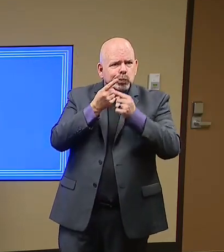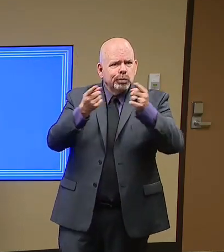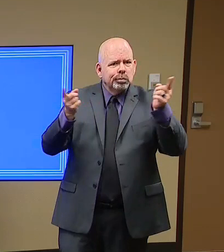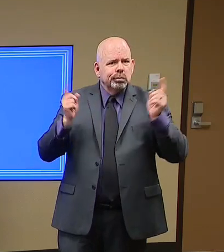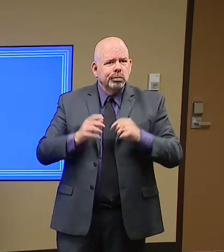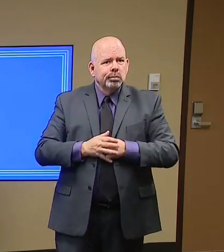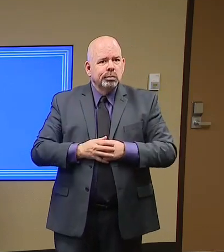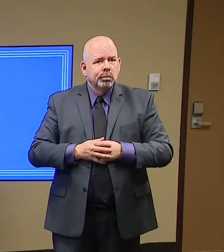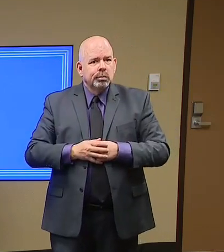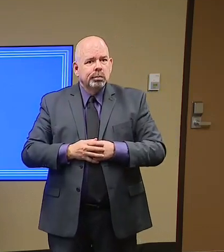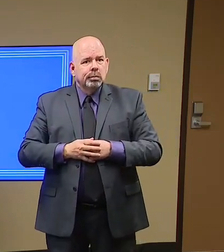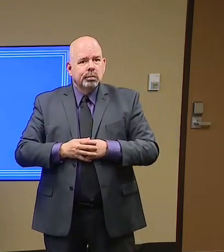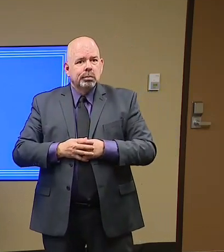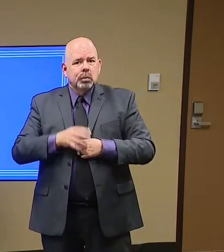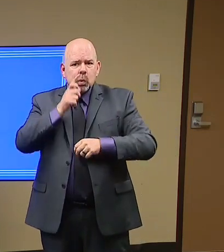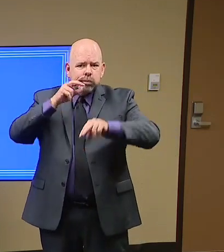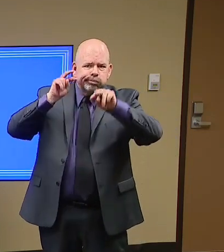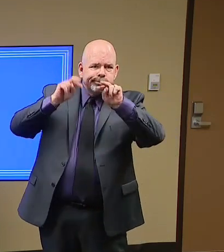on that?